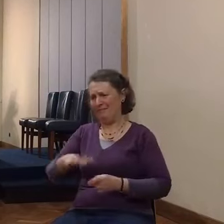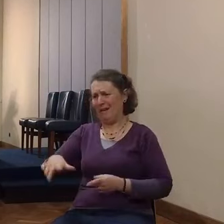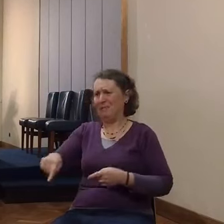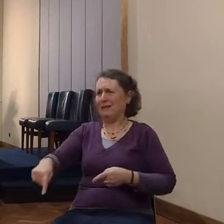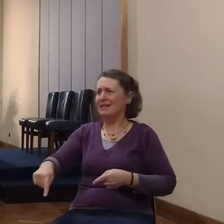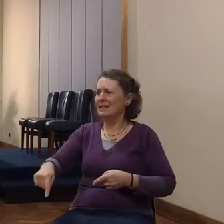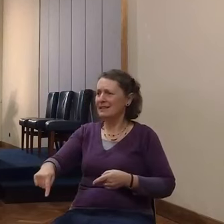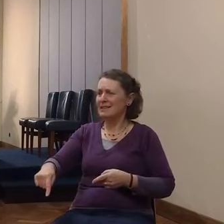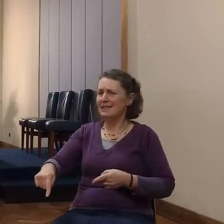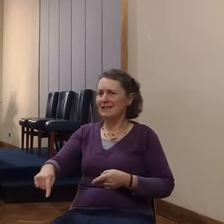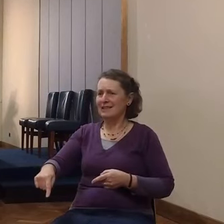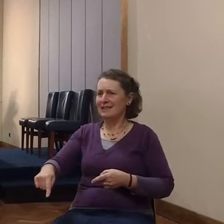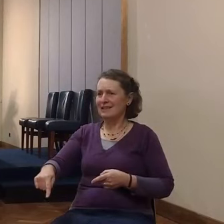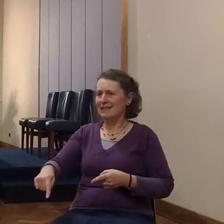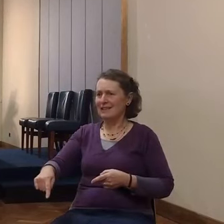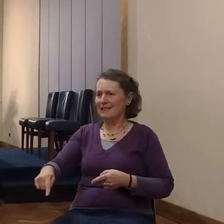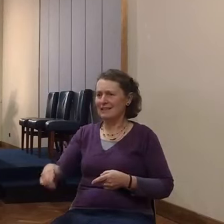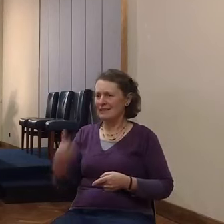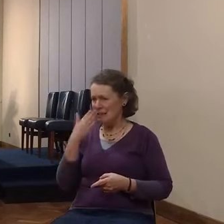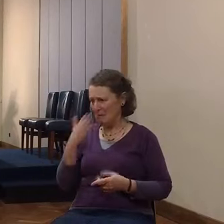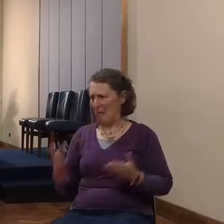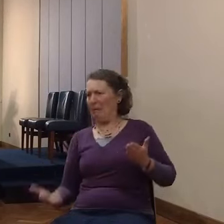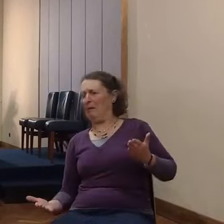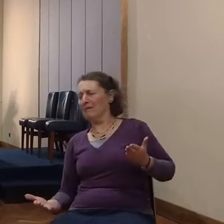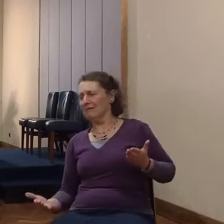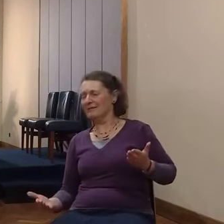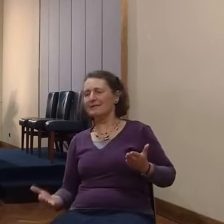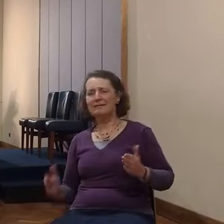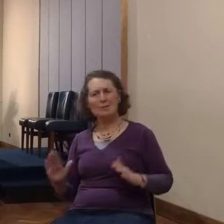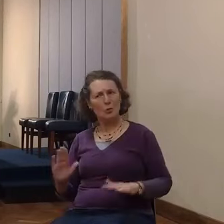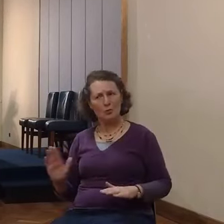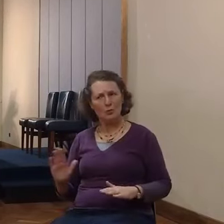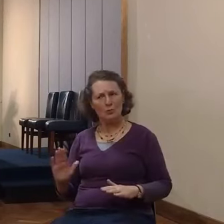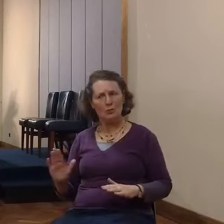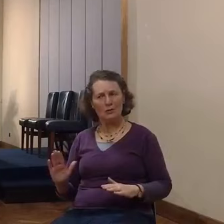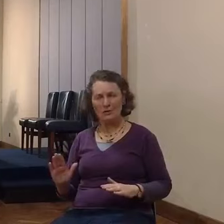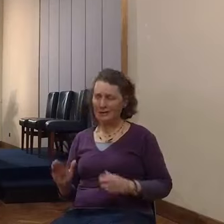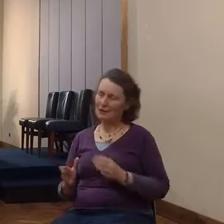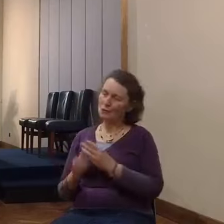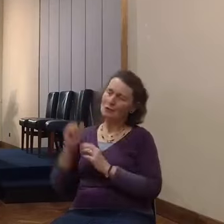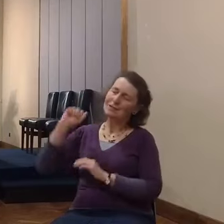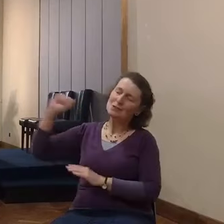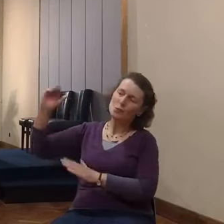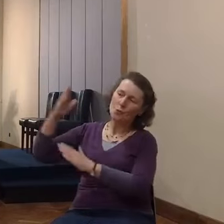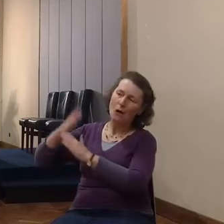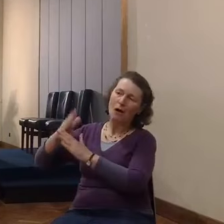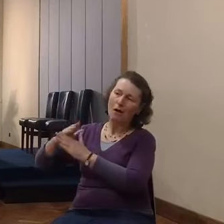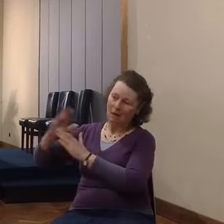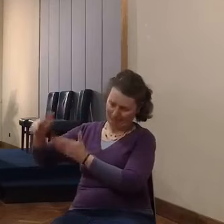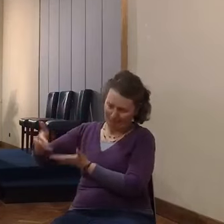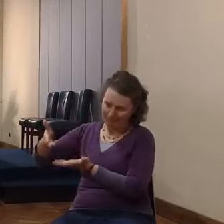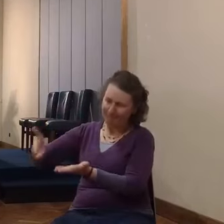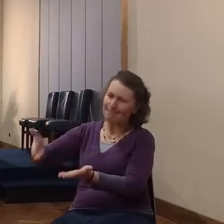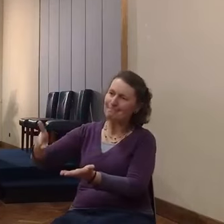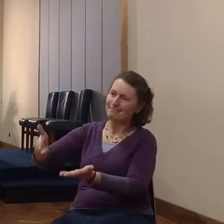isn't lack of balance, because it's showing you the work of God, showing you how God works,